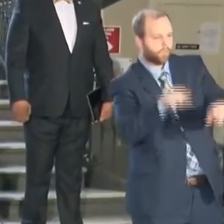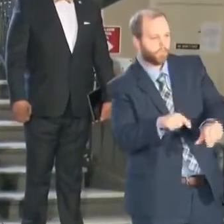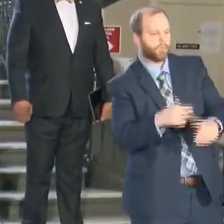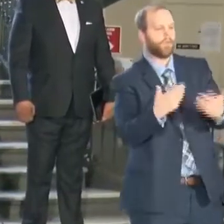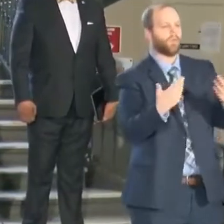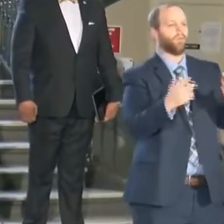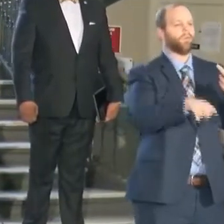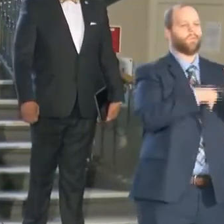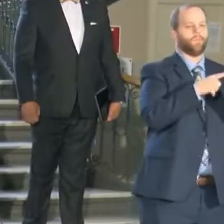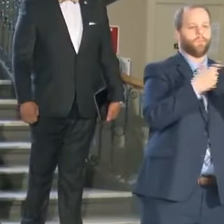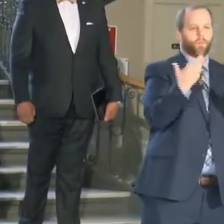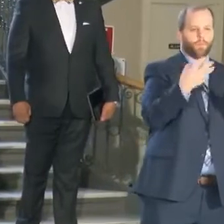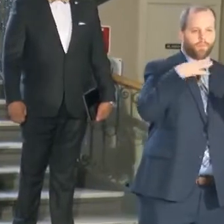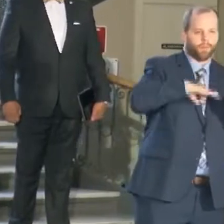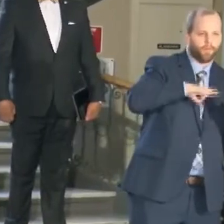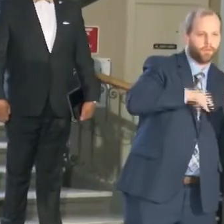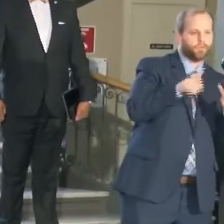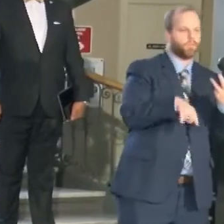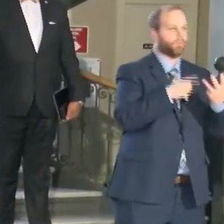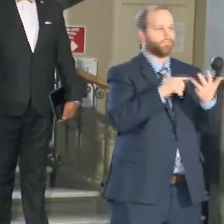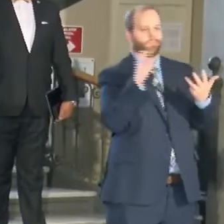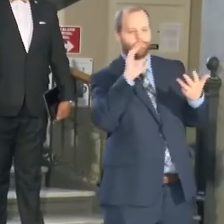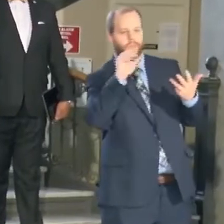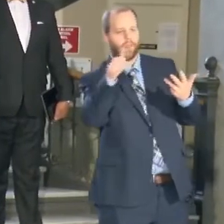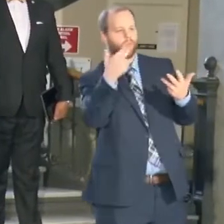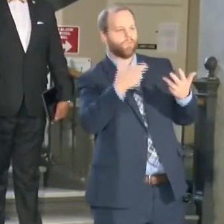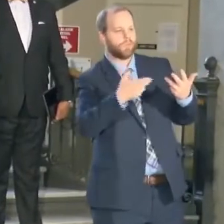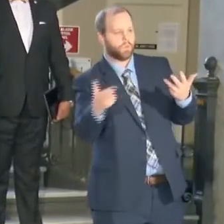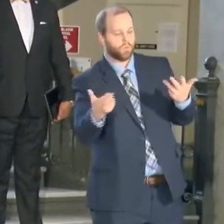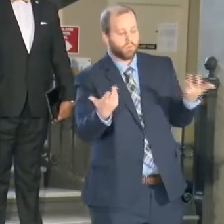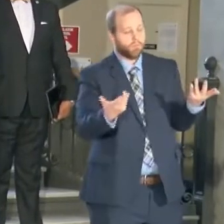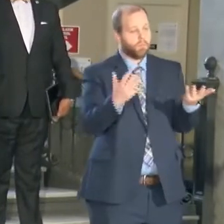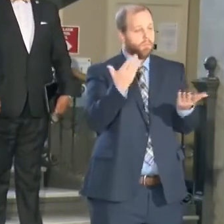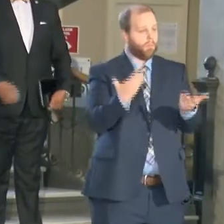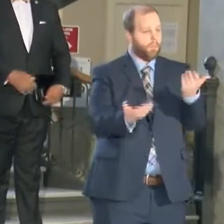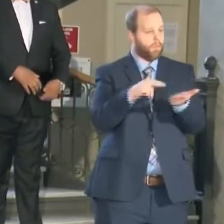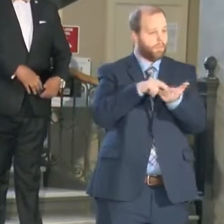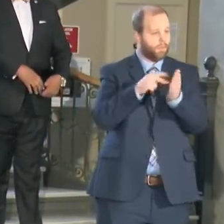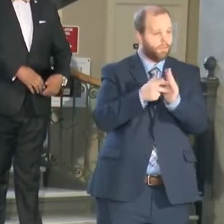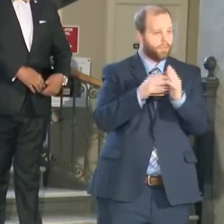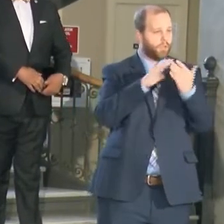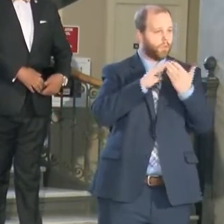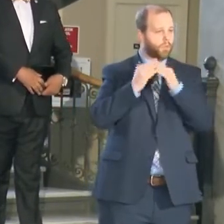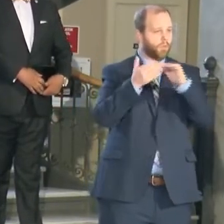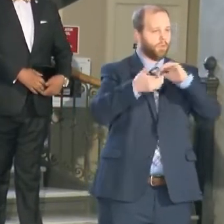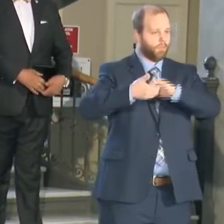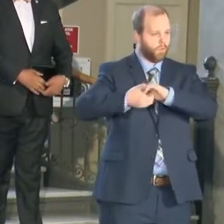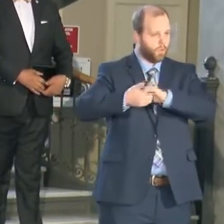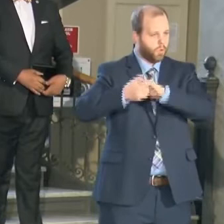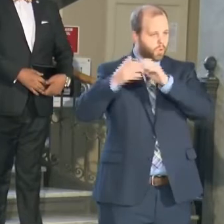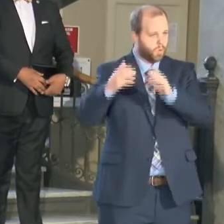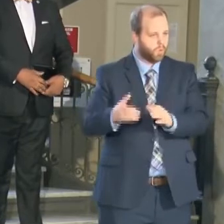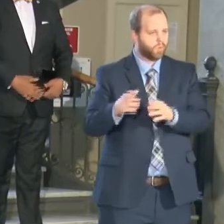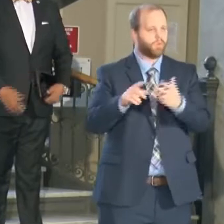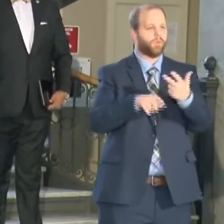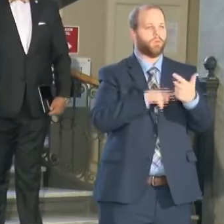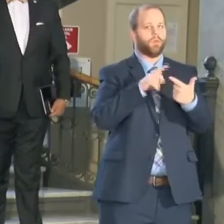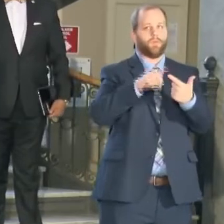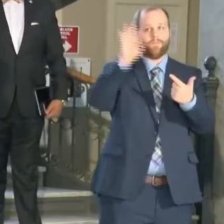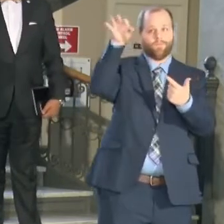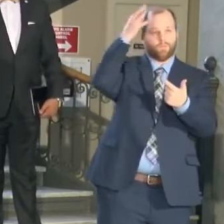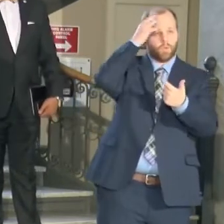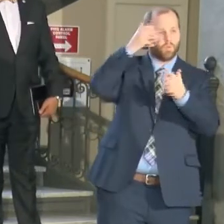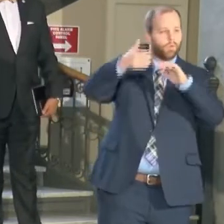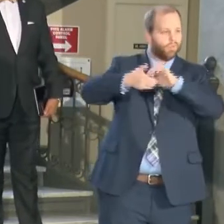resources we may need. And that includes community partners. That includes our federal partners. That